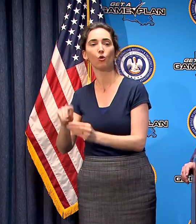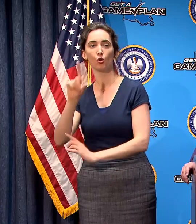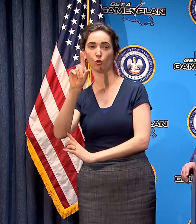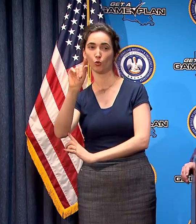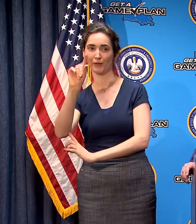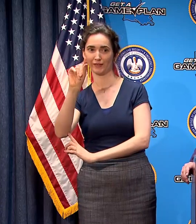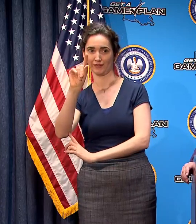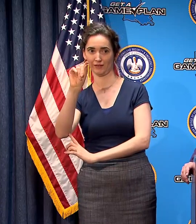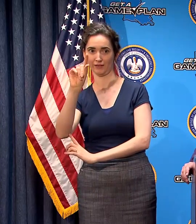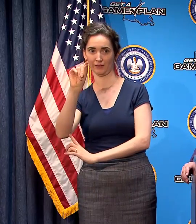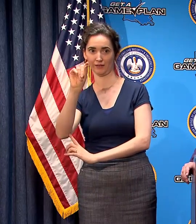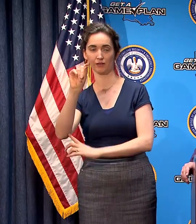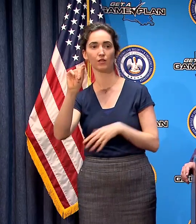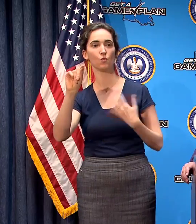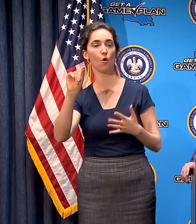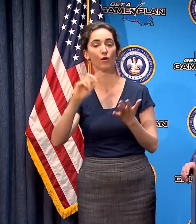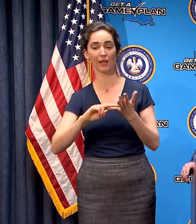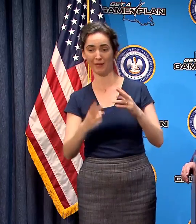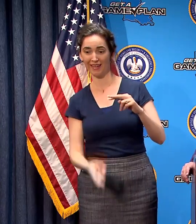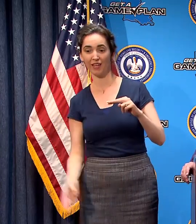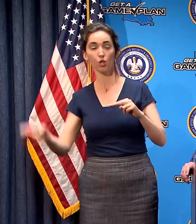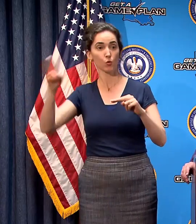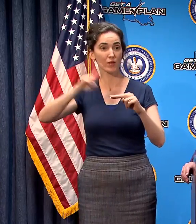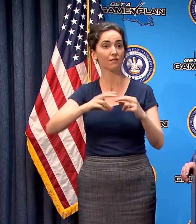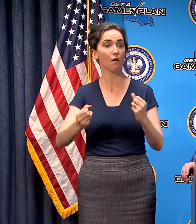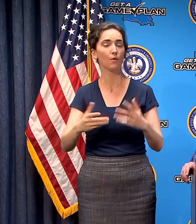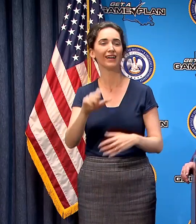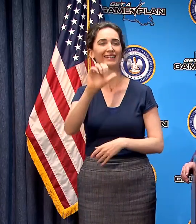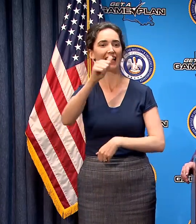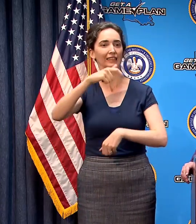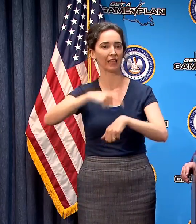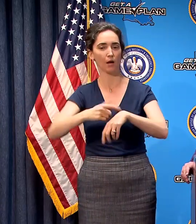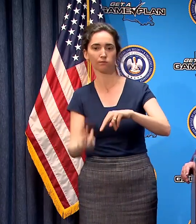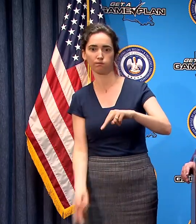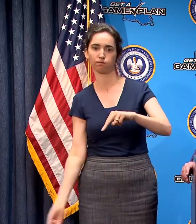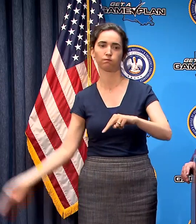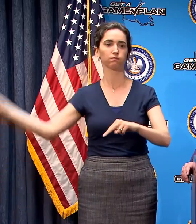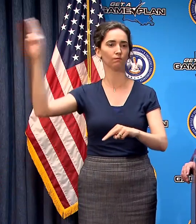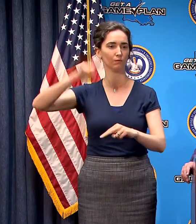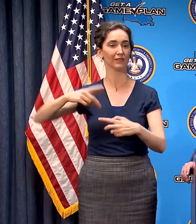that's a 10 time increase in seven days